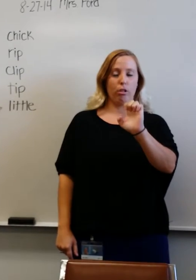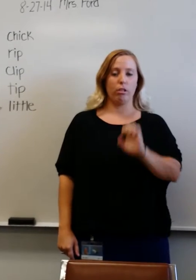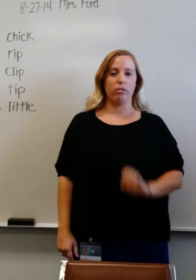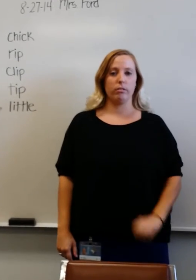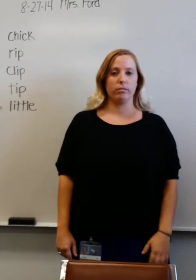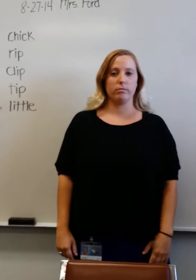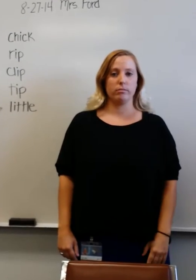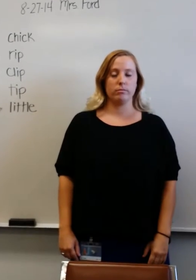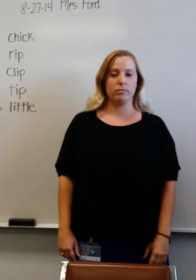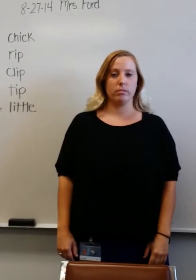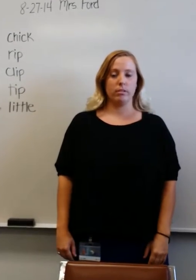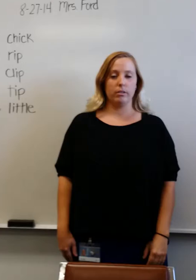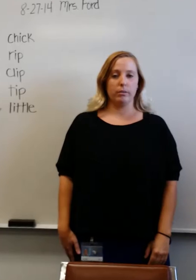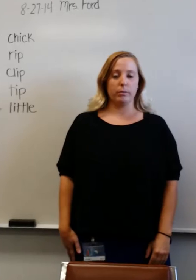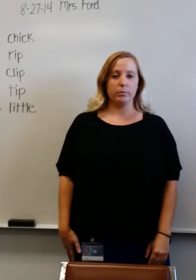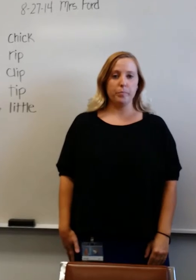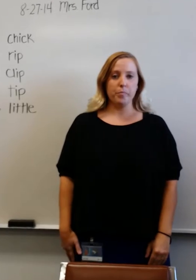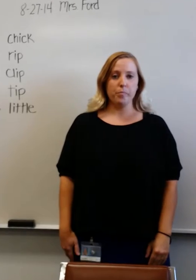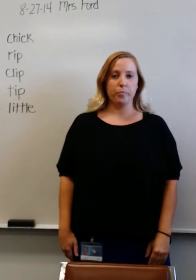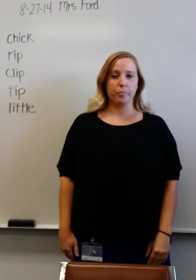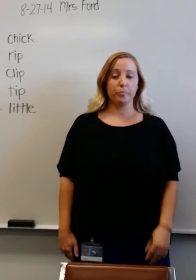The little dog chased the ball.